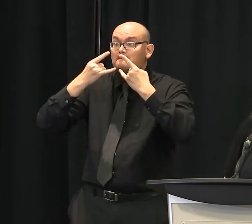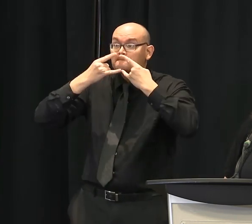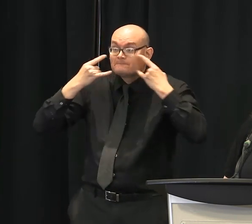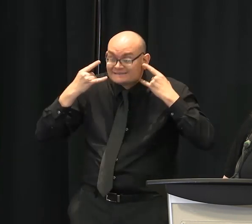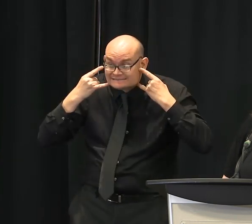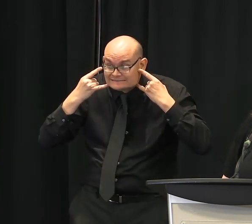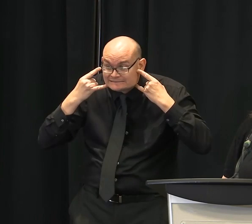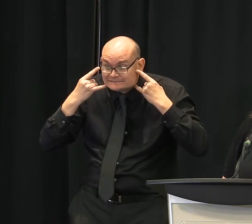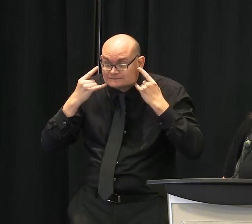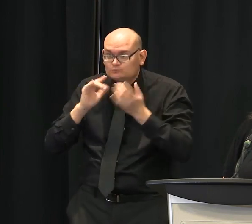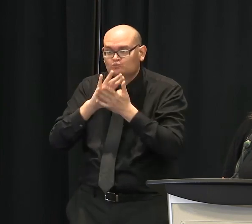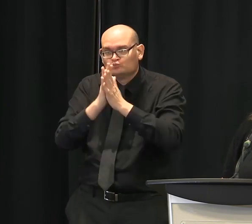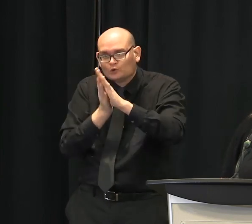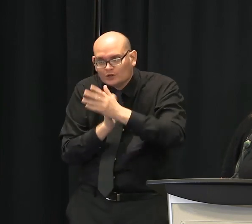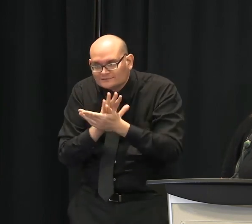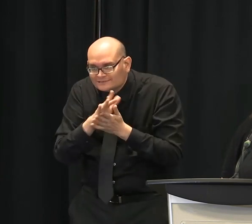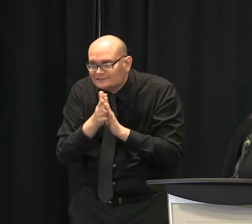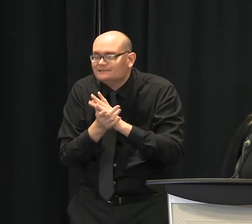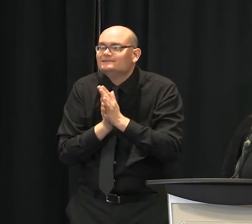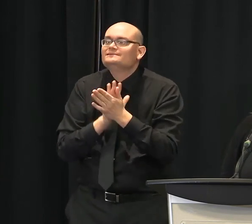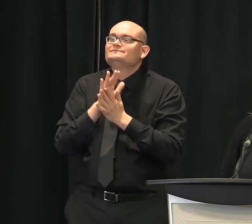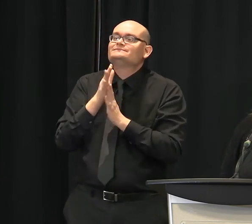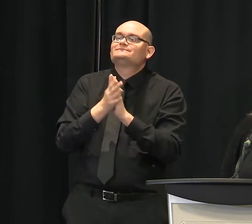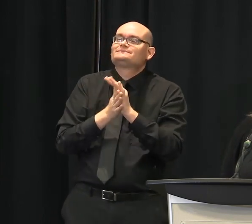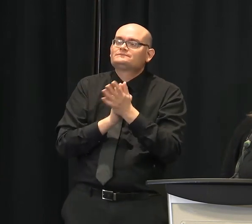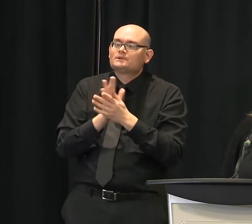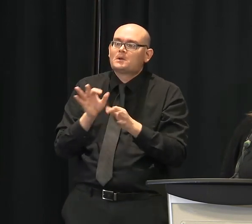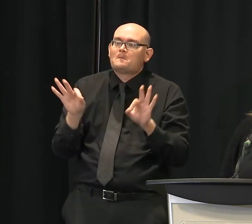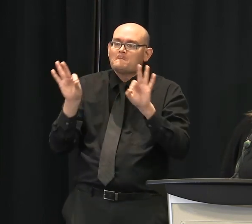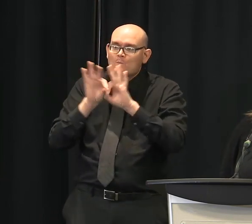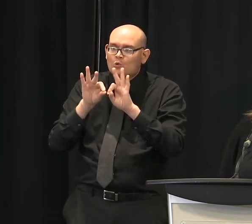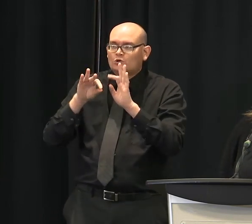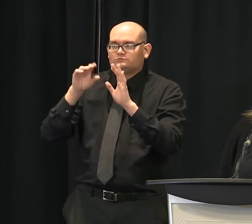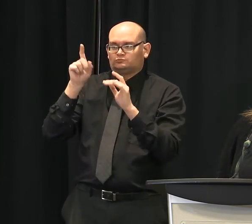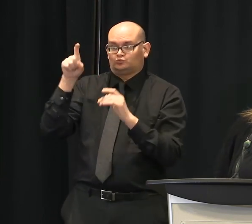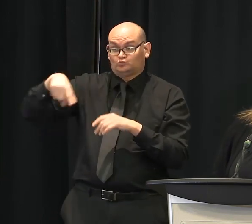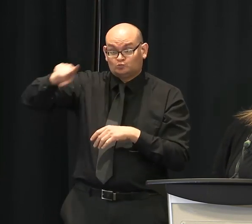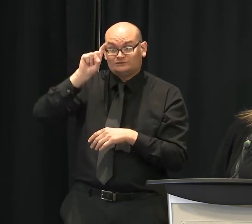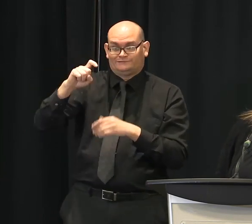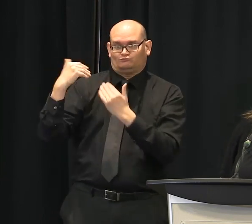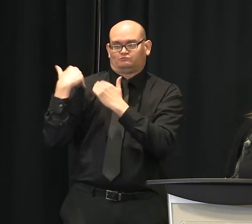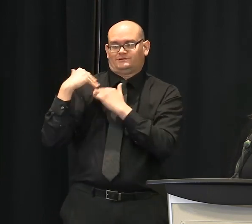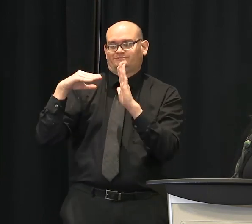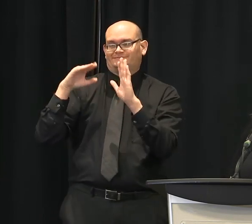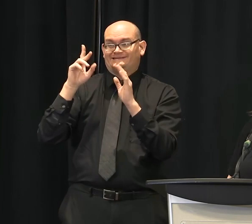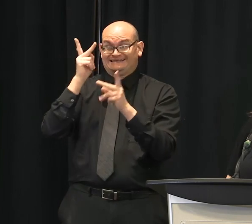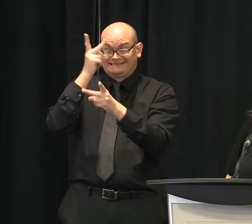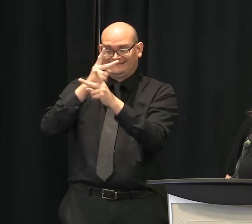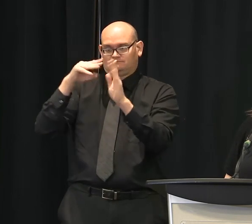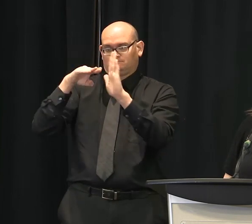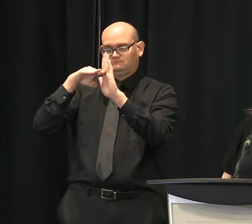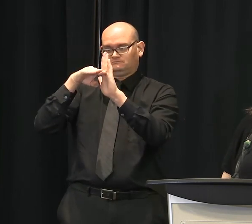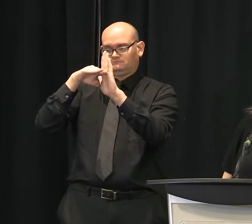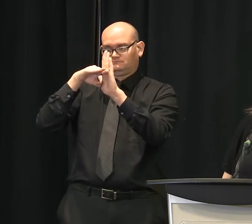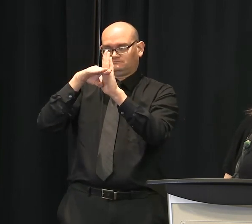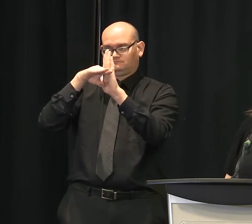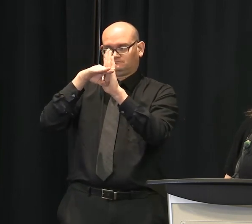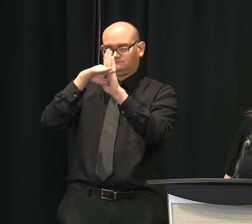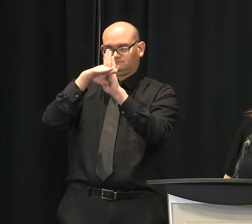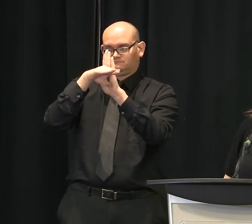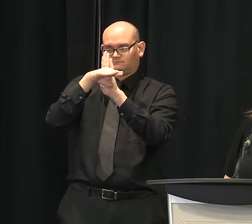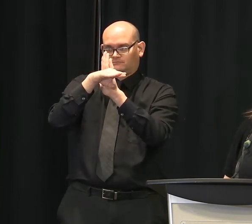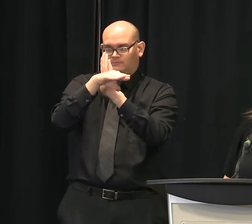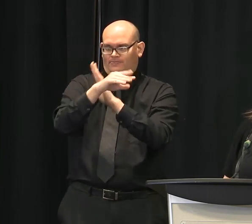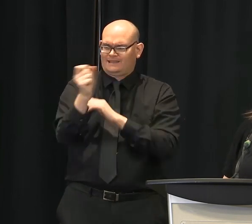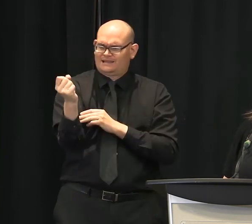Could you elaborate, too, on something that the mayor said, that the states that do really aggressive testing will be the ones that are